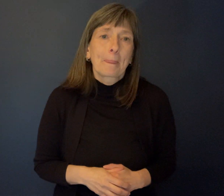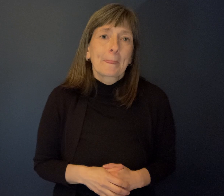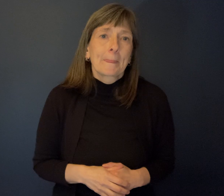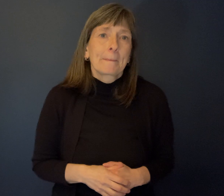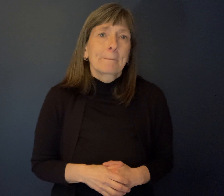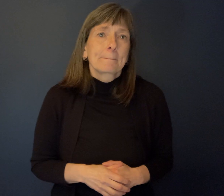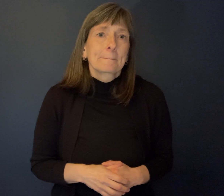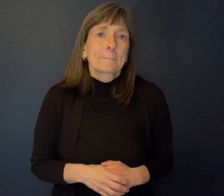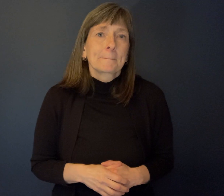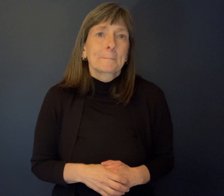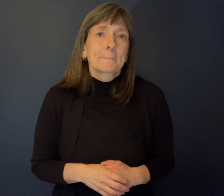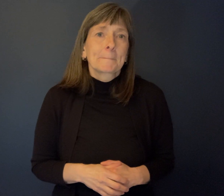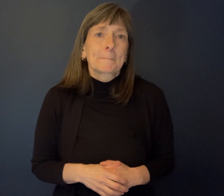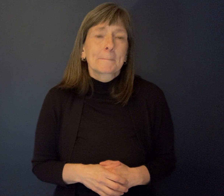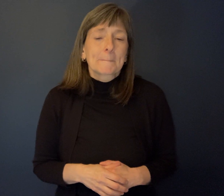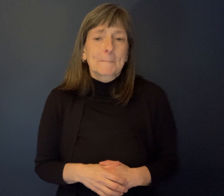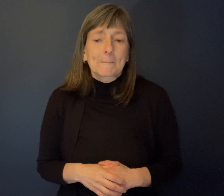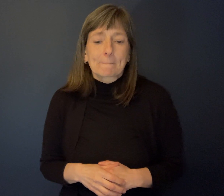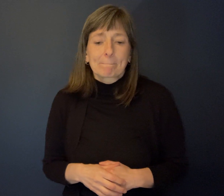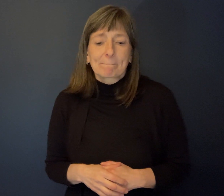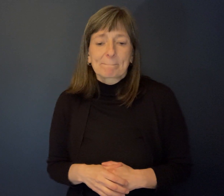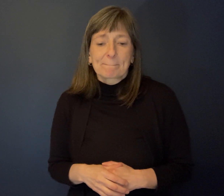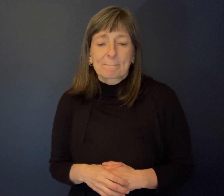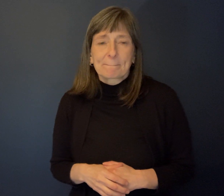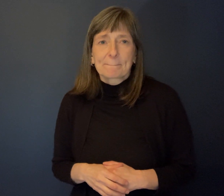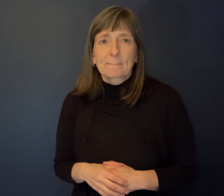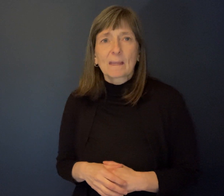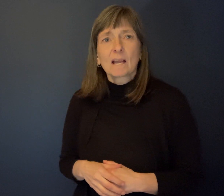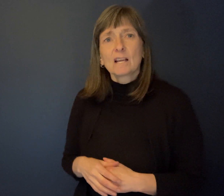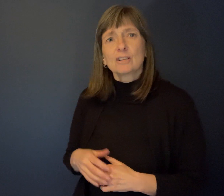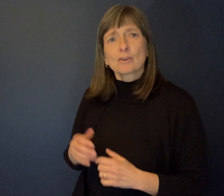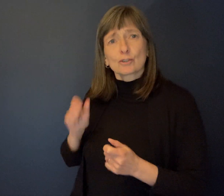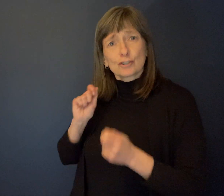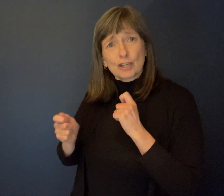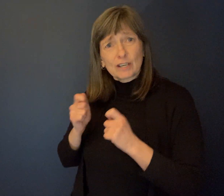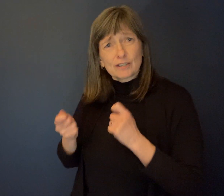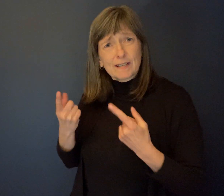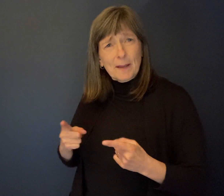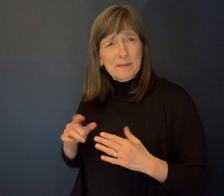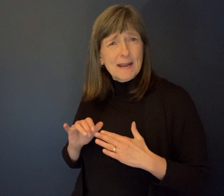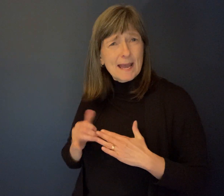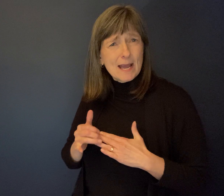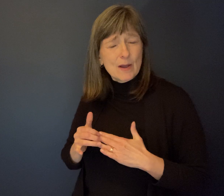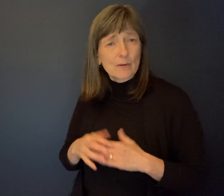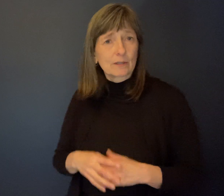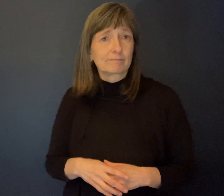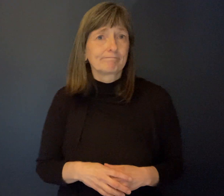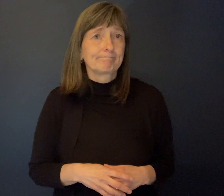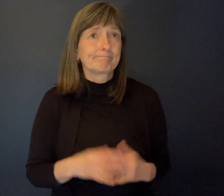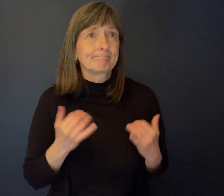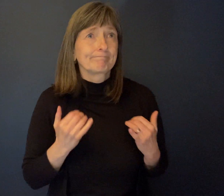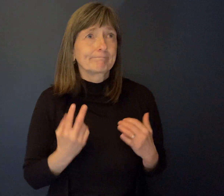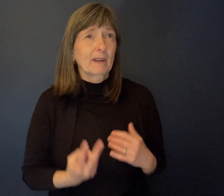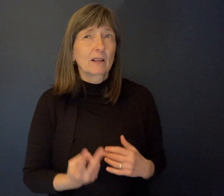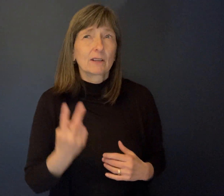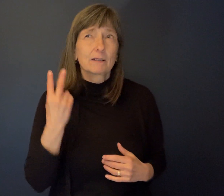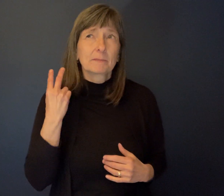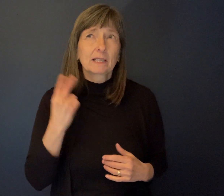Um, tell me how some of these changes came about. When I look back and I look at what might have created